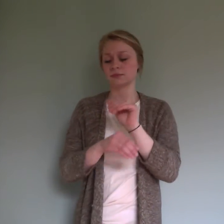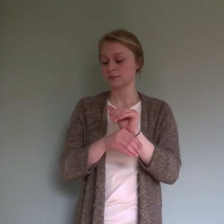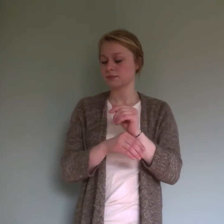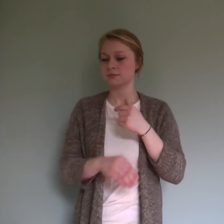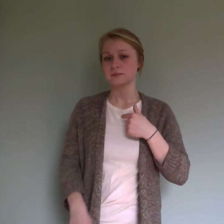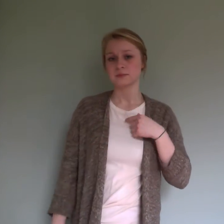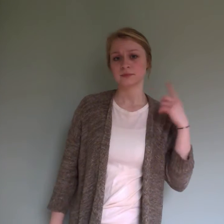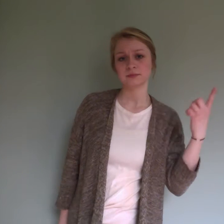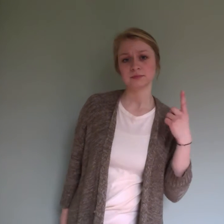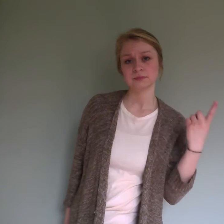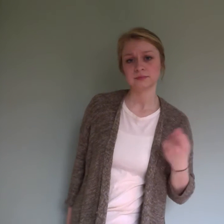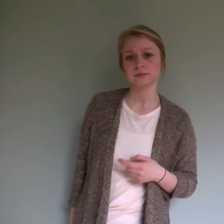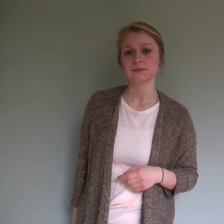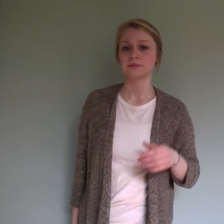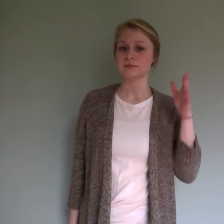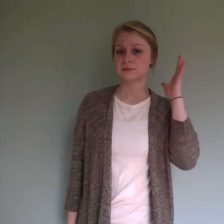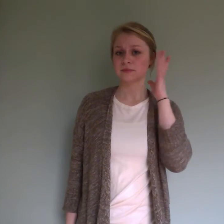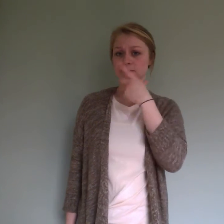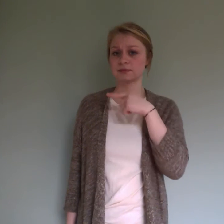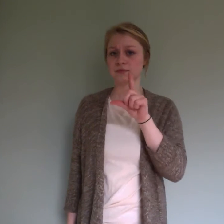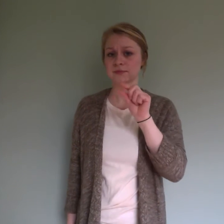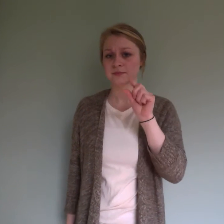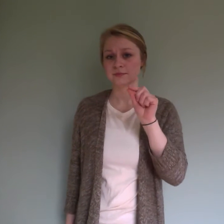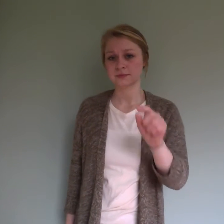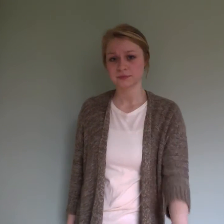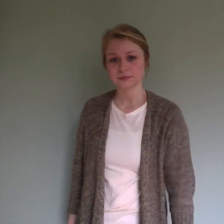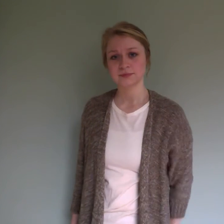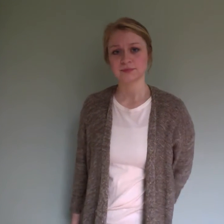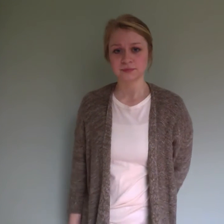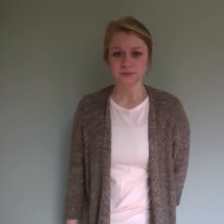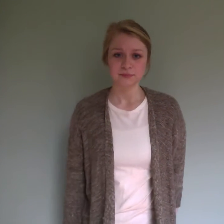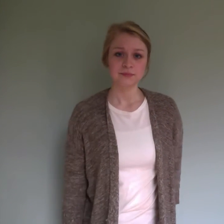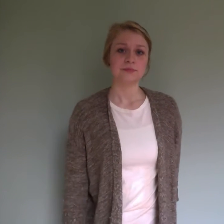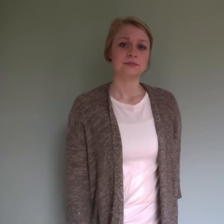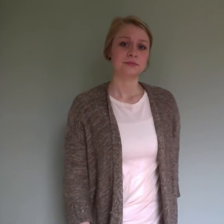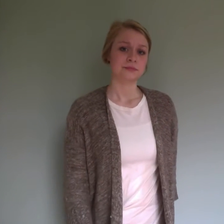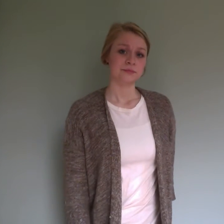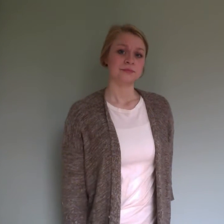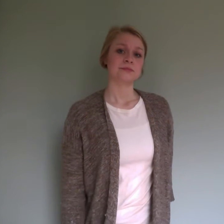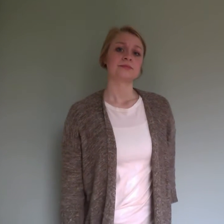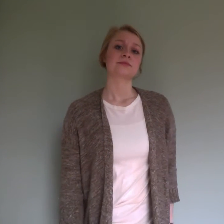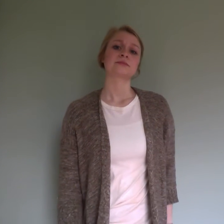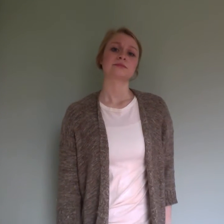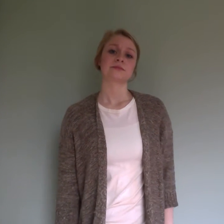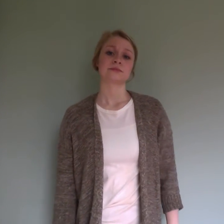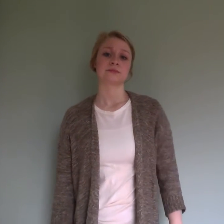was lonely Once I was 20 years old Before the morning sun